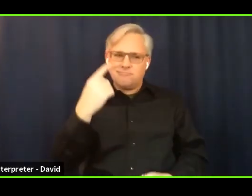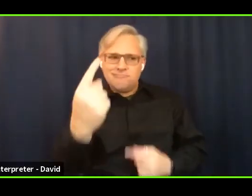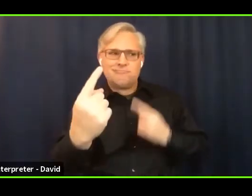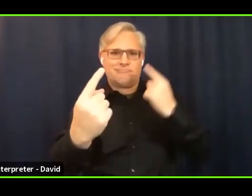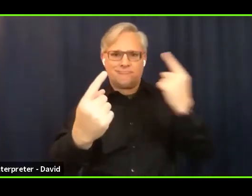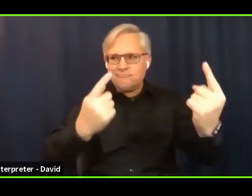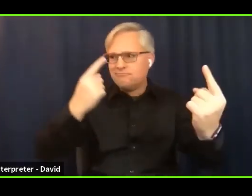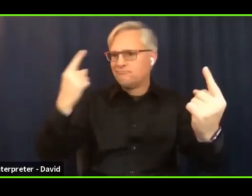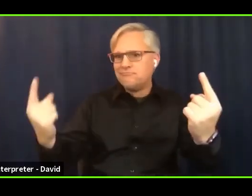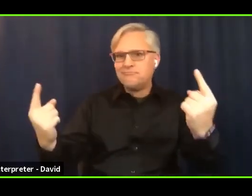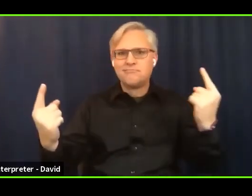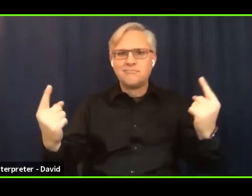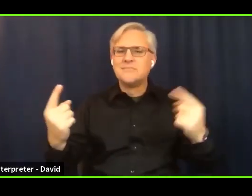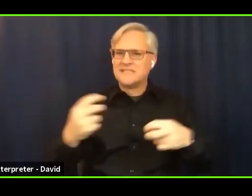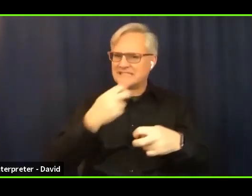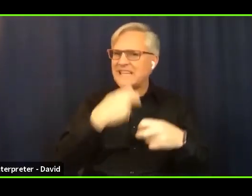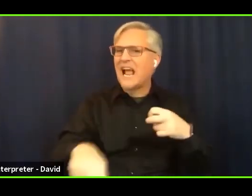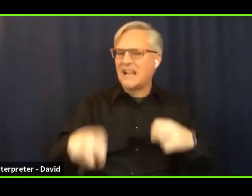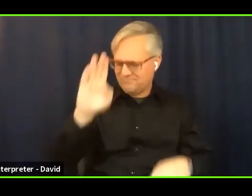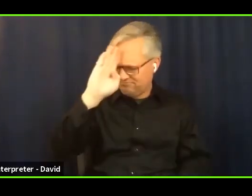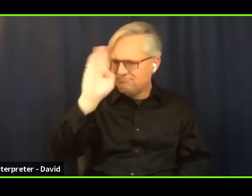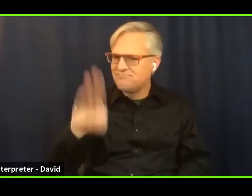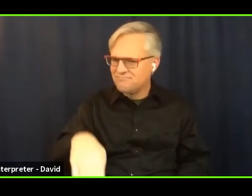notice something new about life.